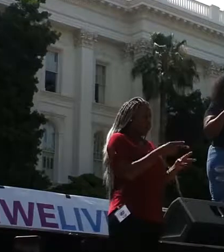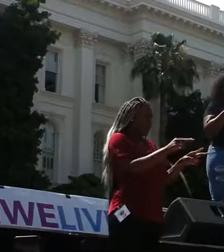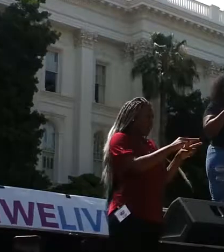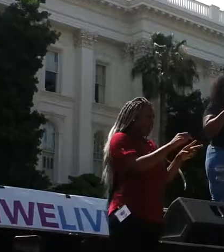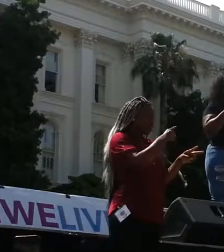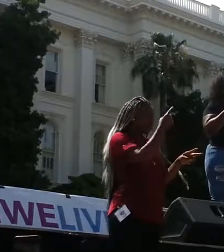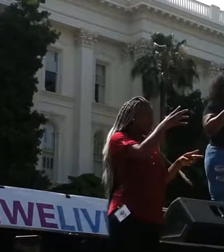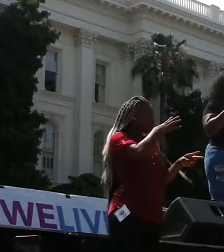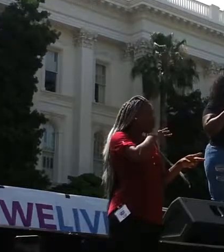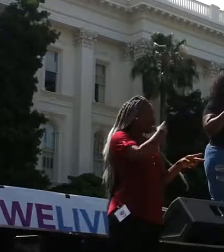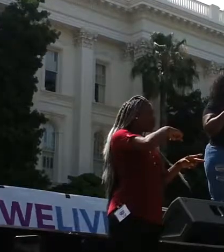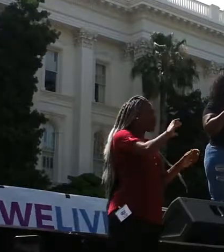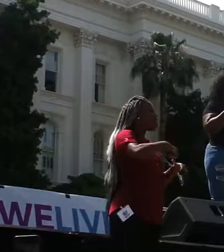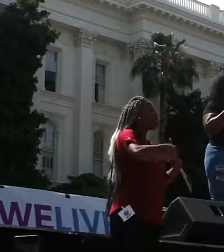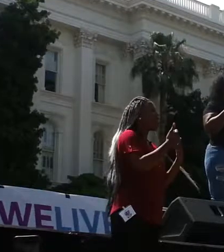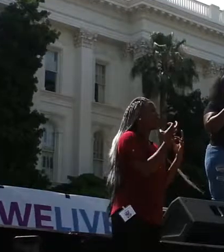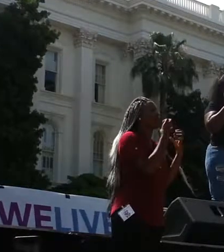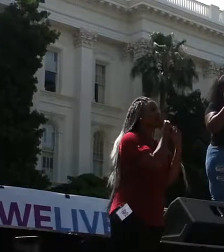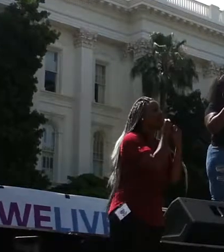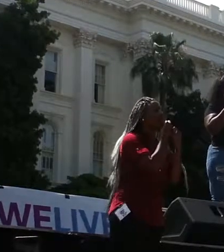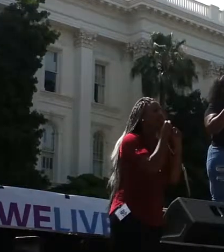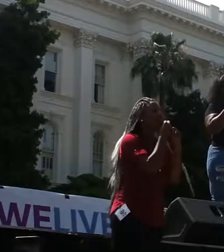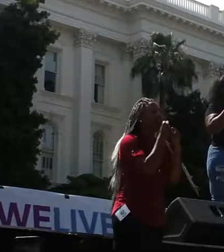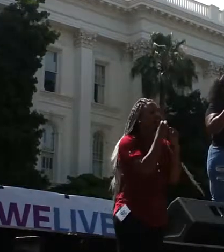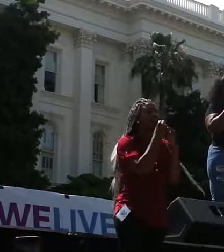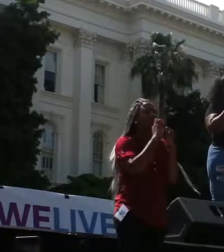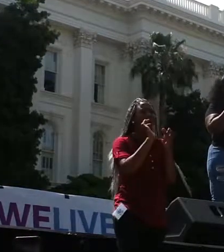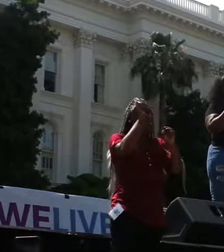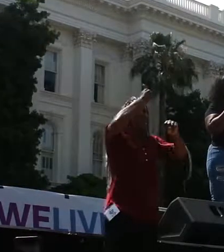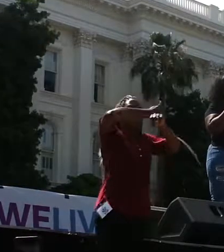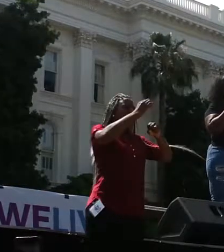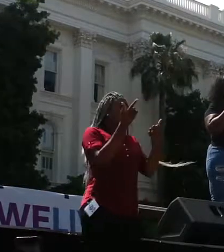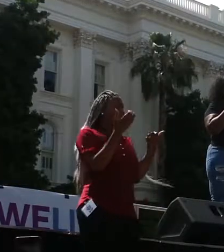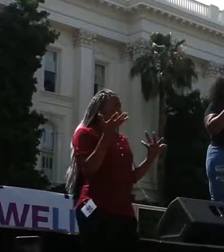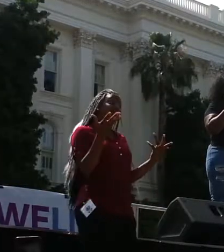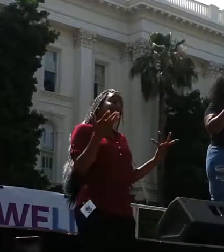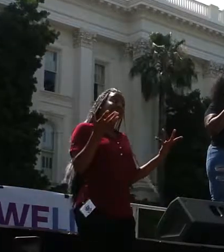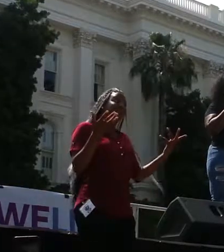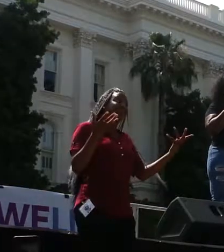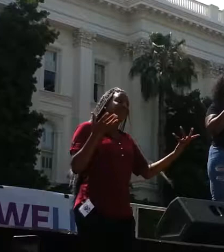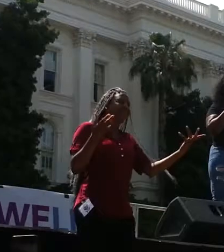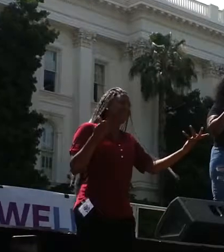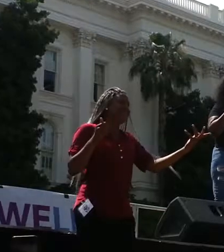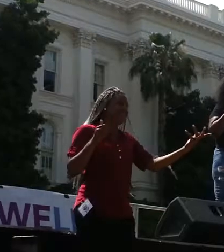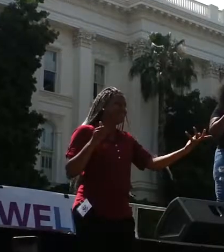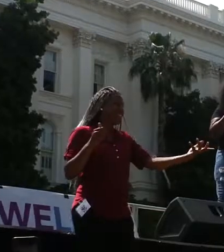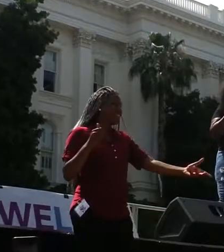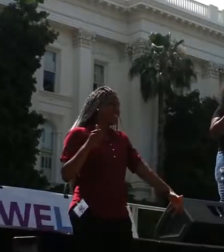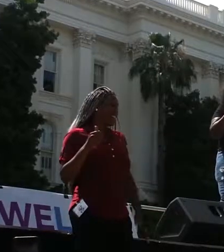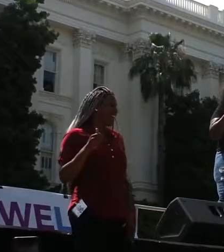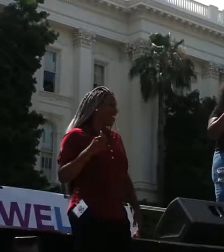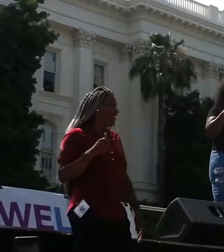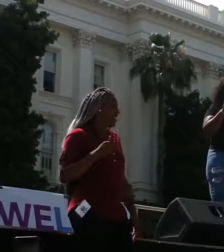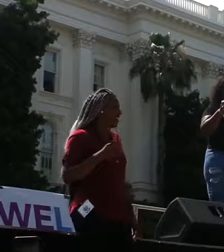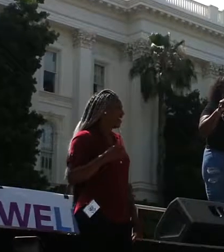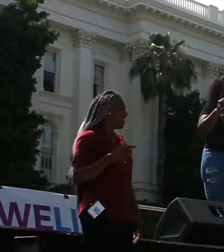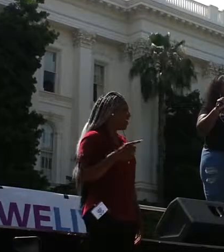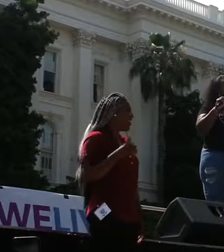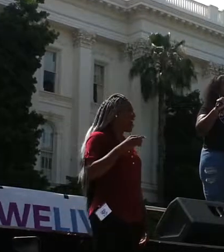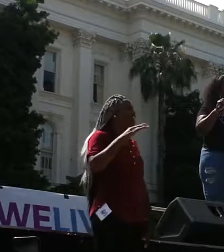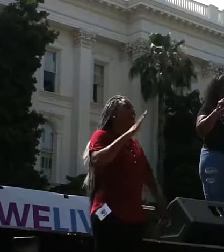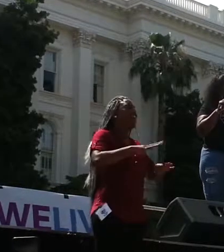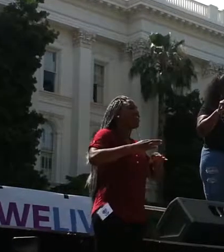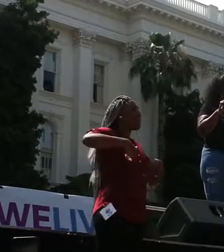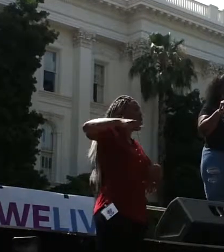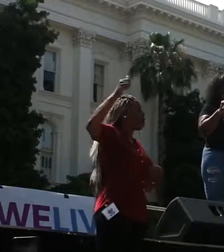women's lives matter. We built this on our backs